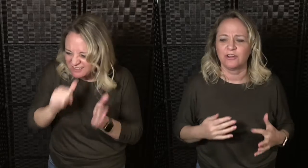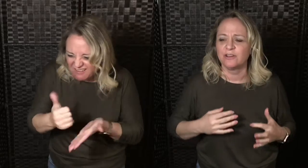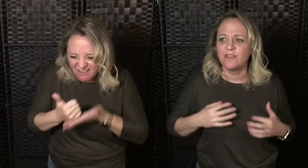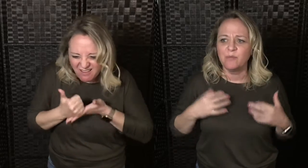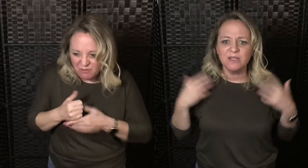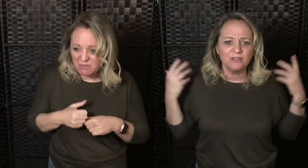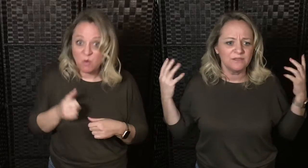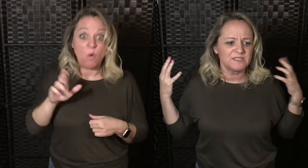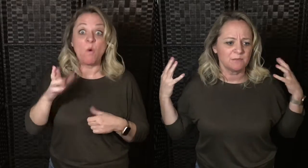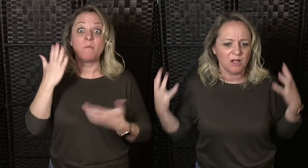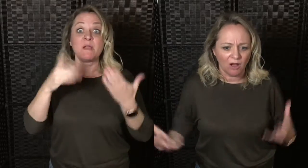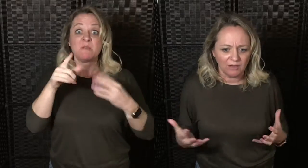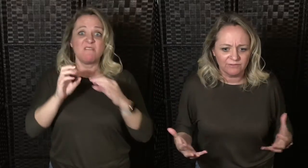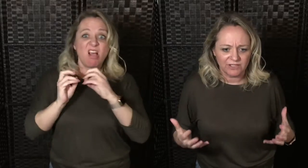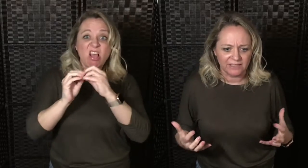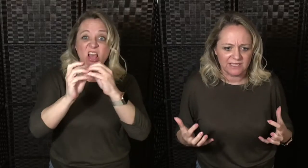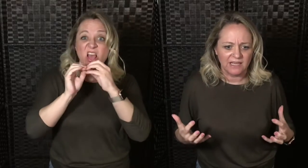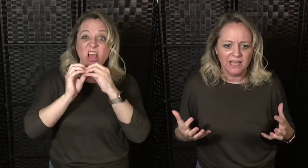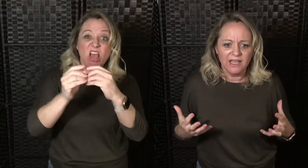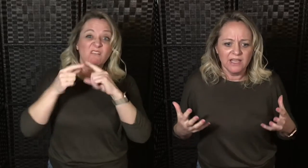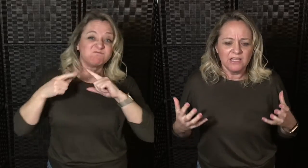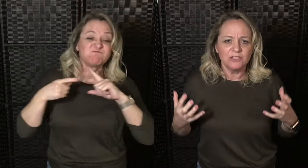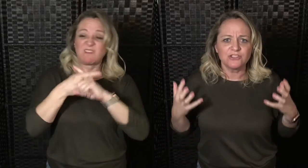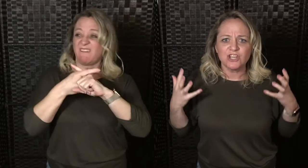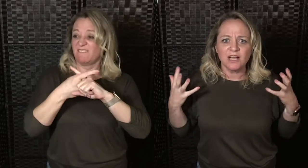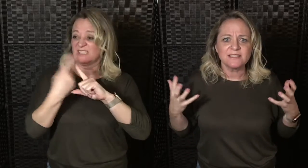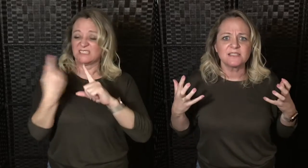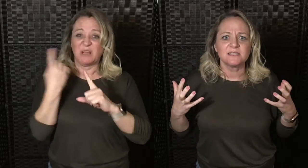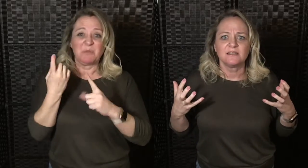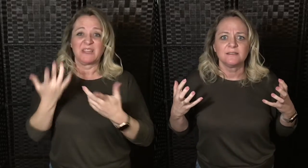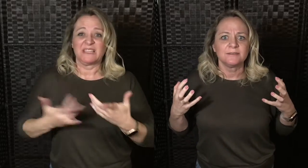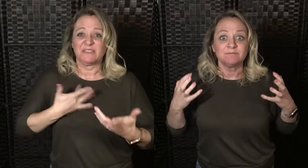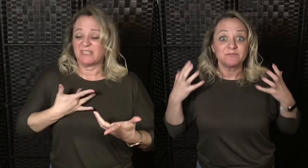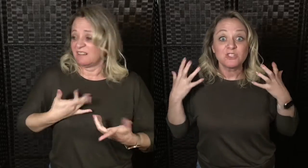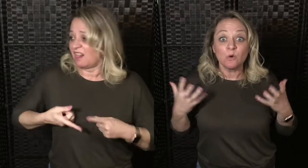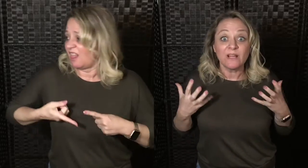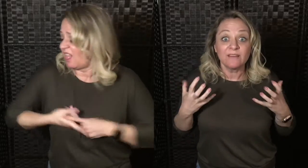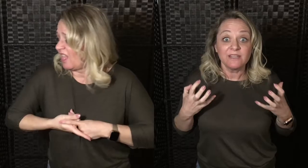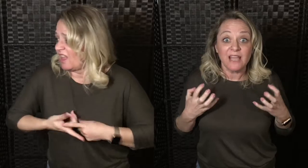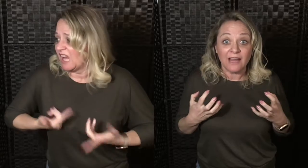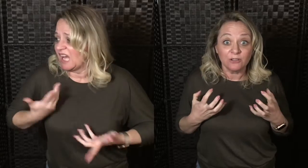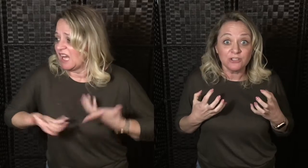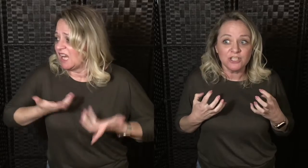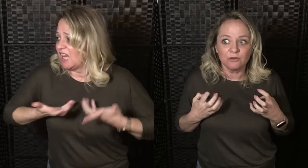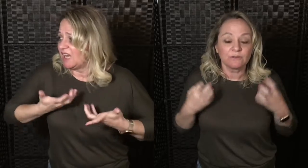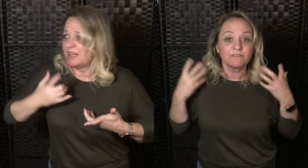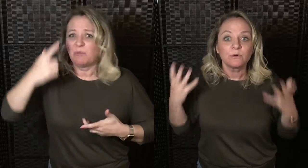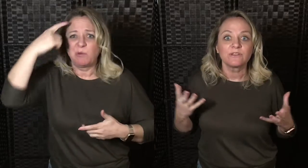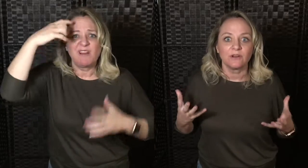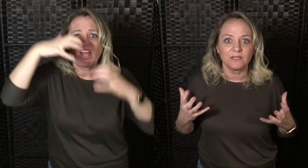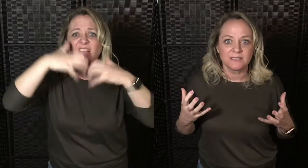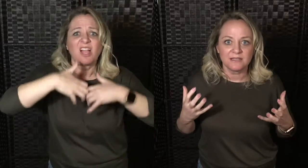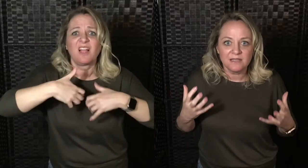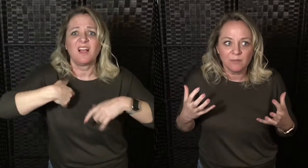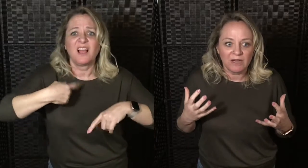you're in the middle of some conflict and you just don't have the energy or forethought to think about